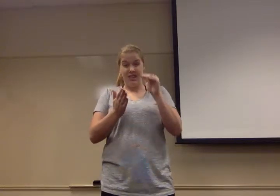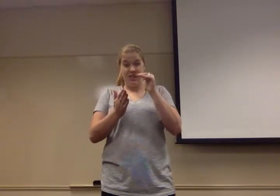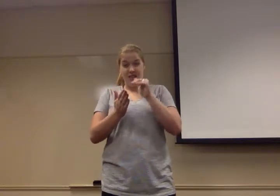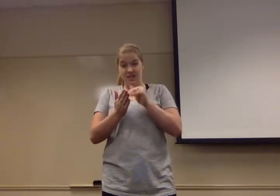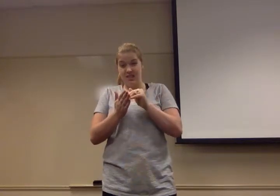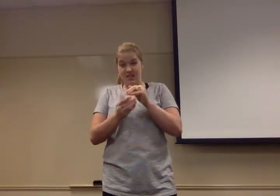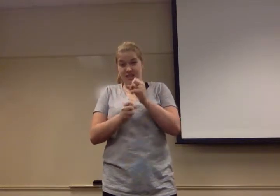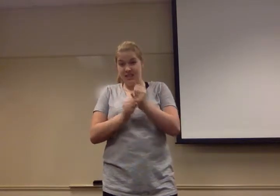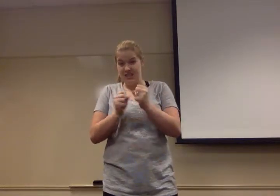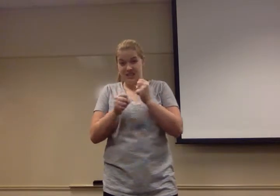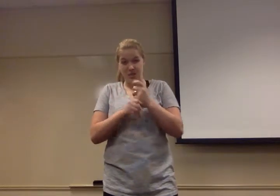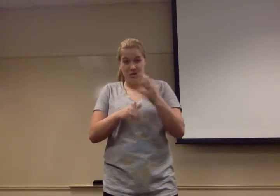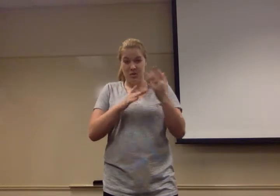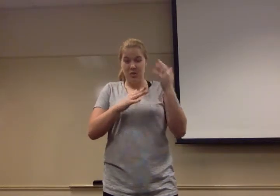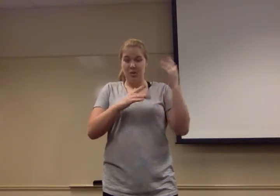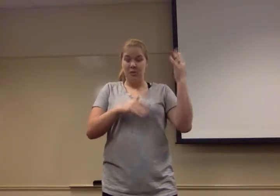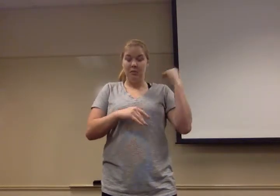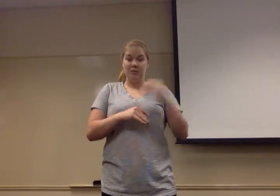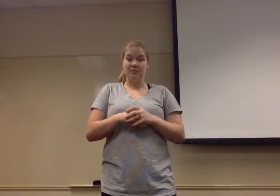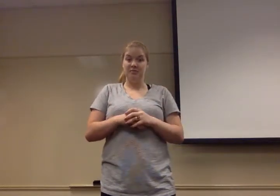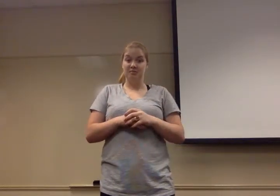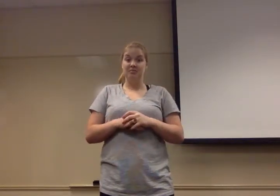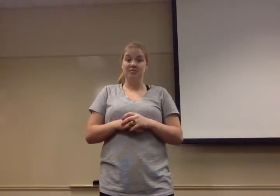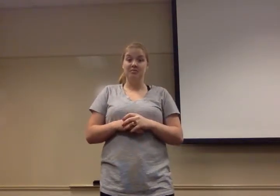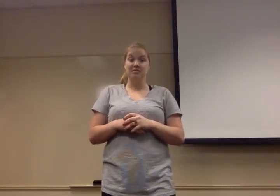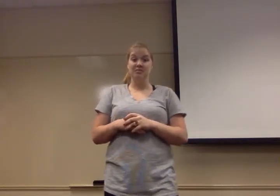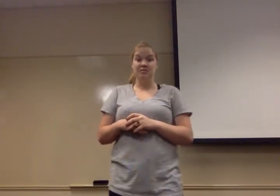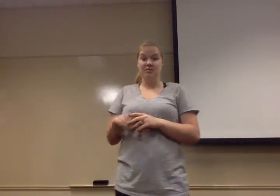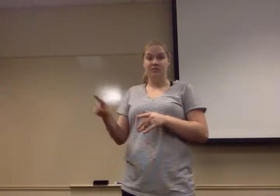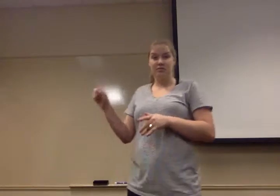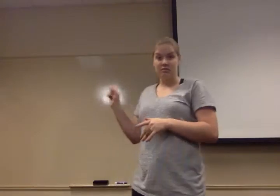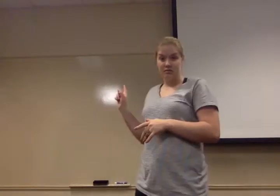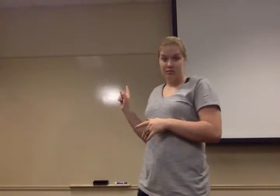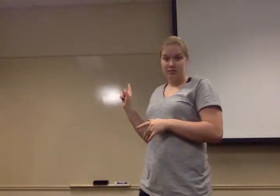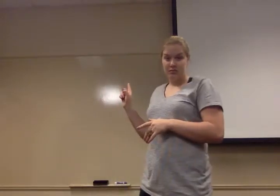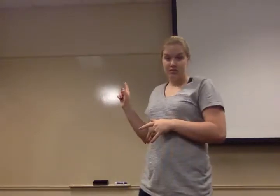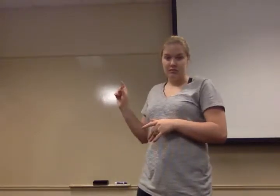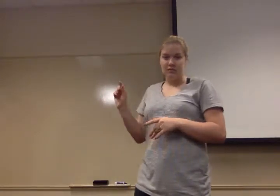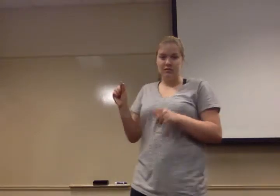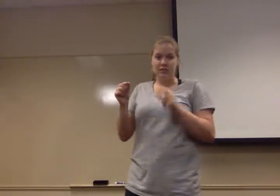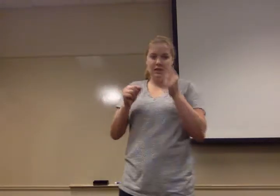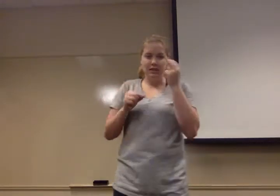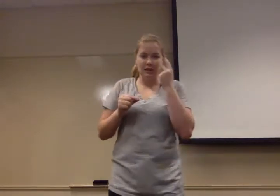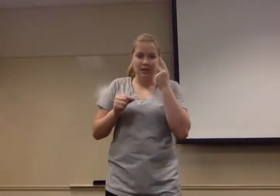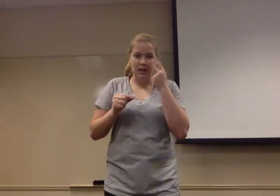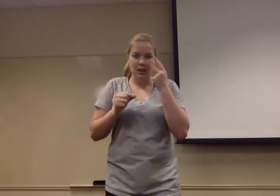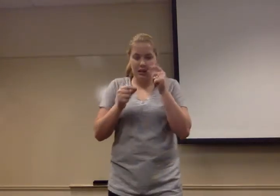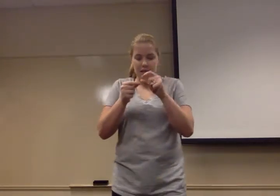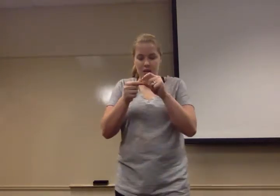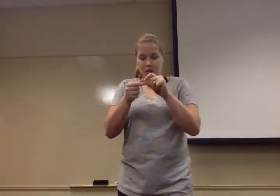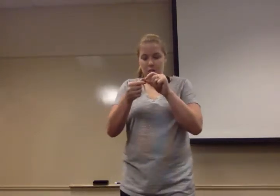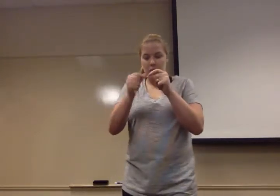long as humans have been on this planet. And now simple atoms appear of hydrogen and helium.